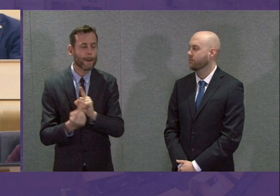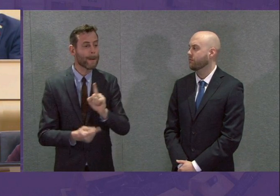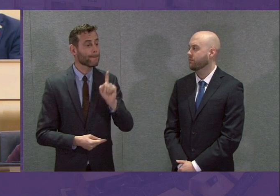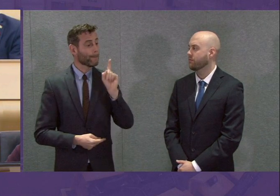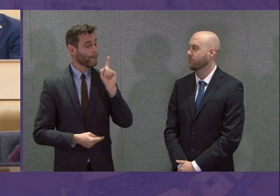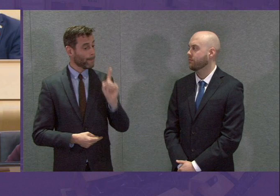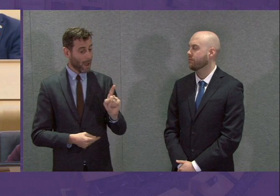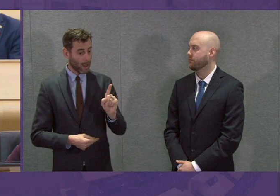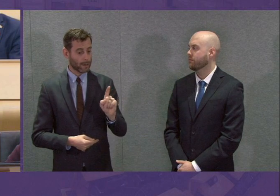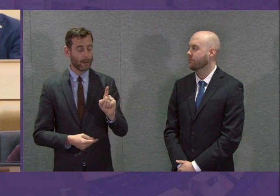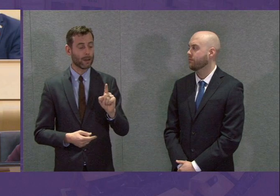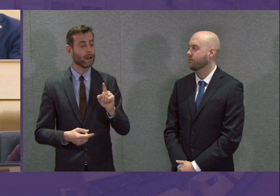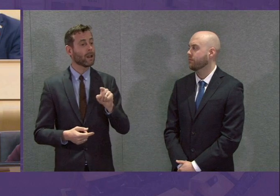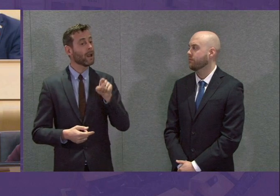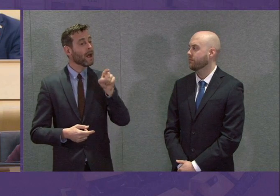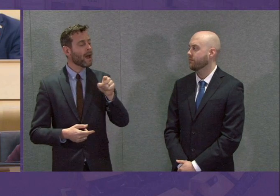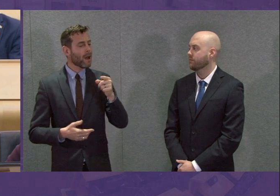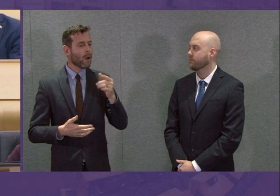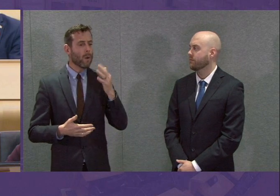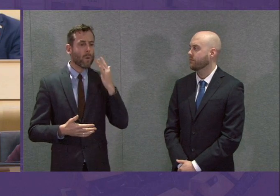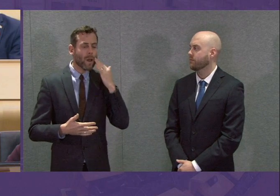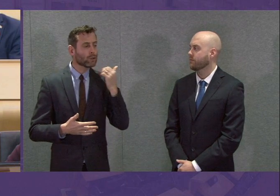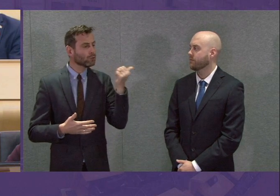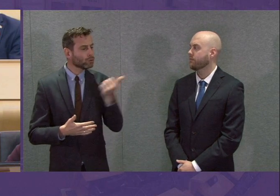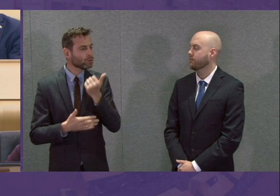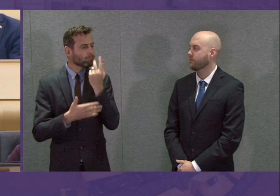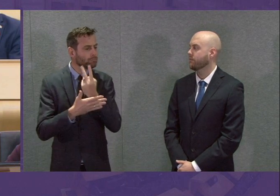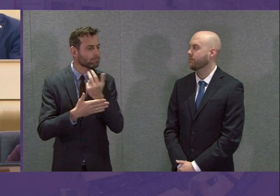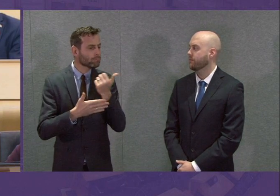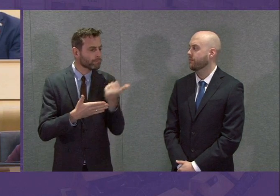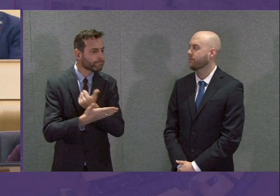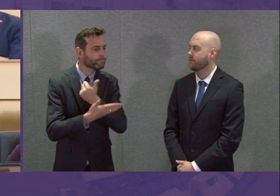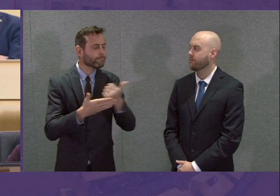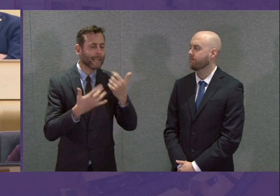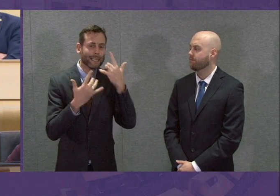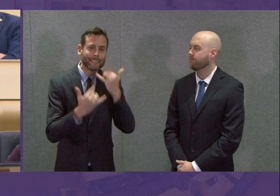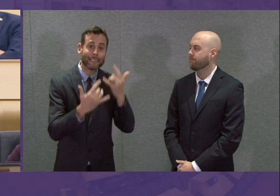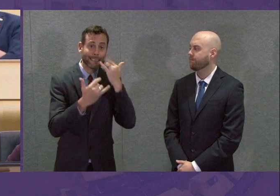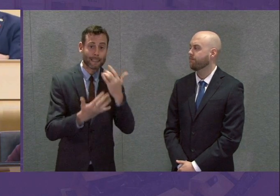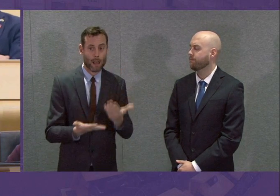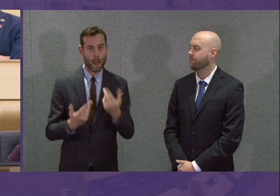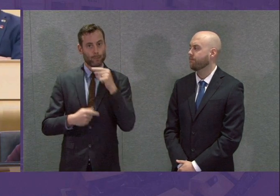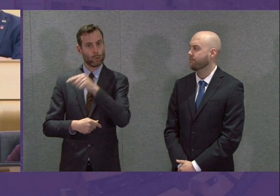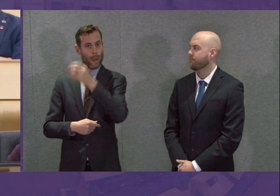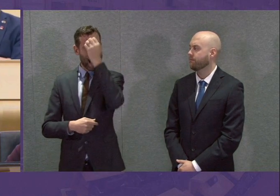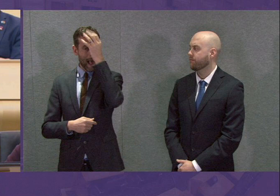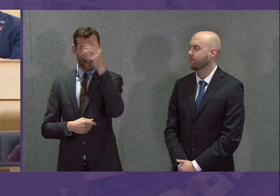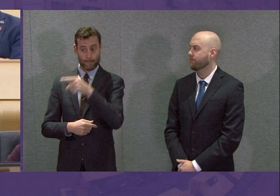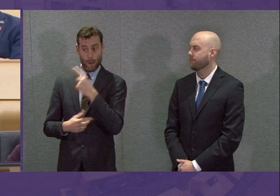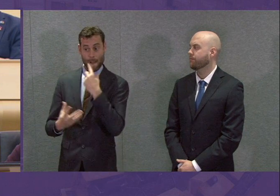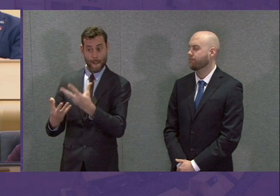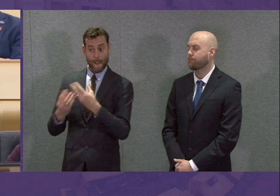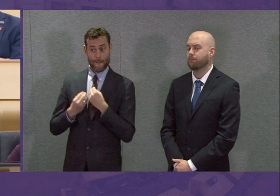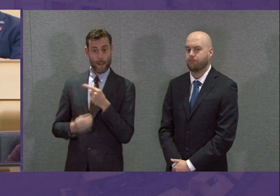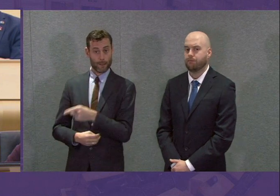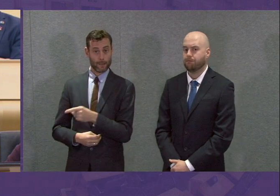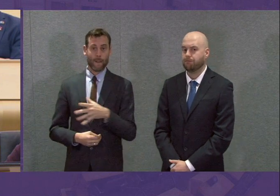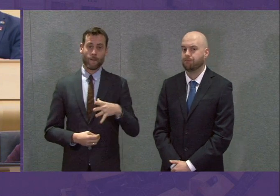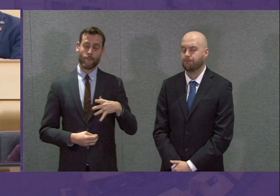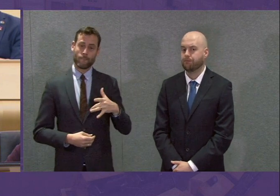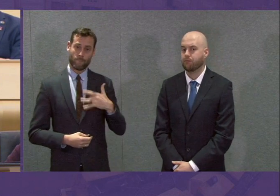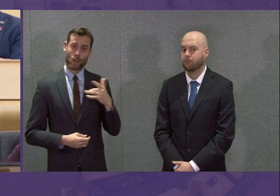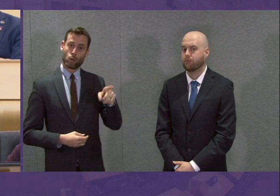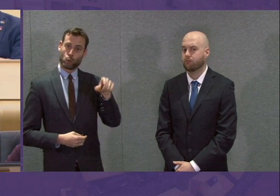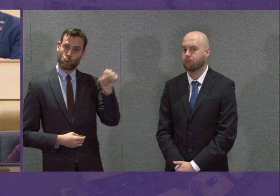opinion as to how often key and critical workers require to be tested, just as there is the ongoing work I've already spoken about, to make sure we are